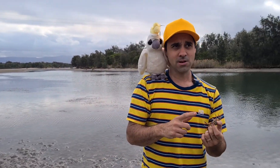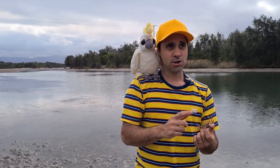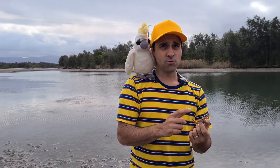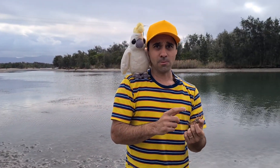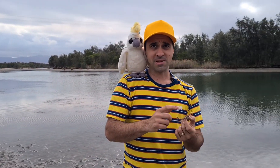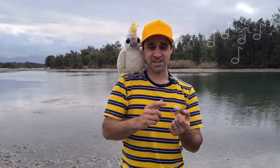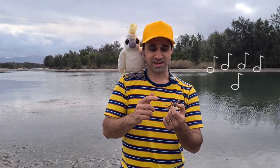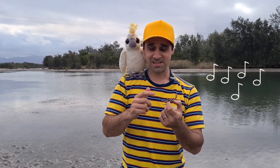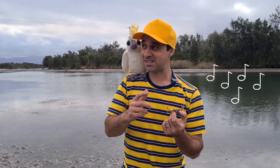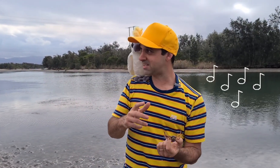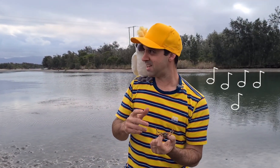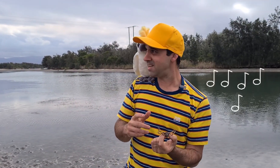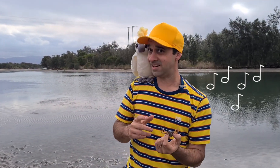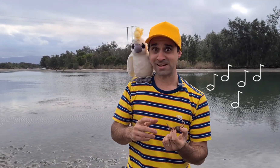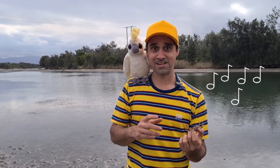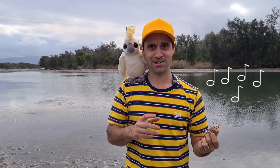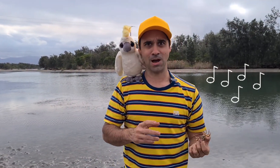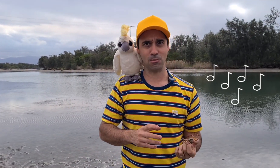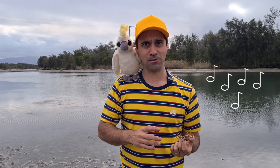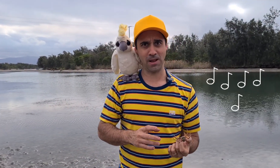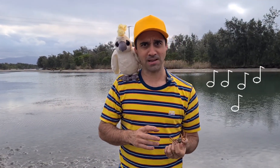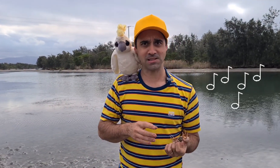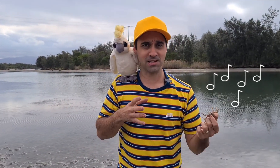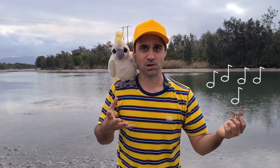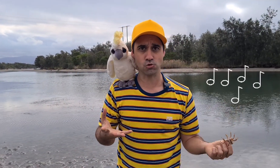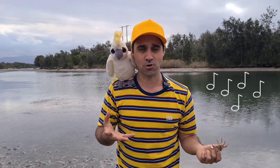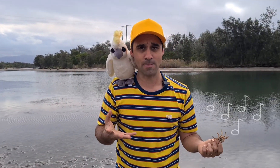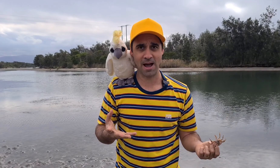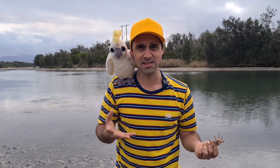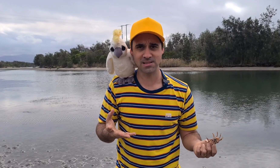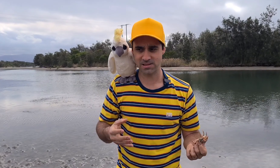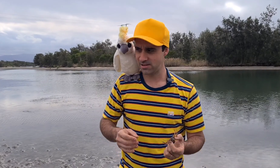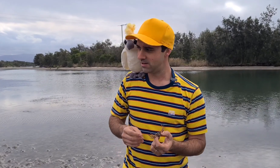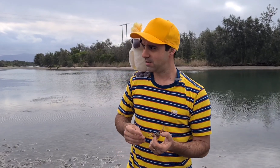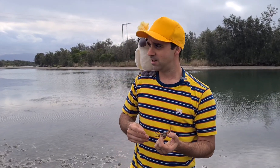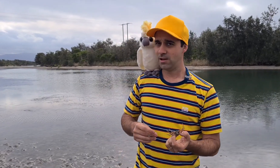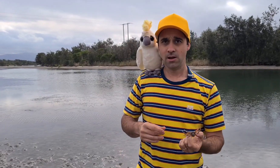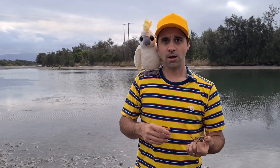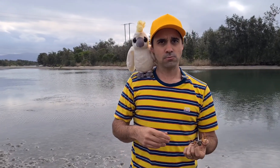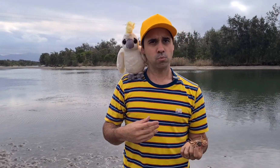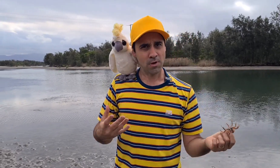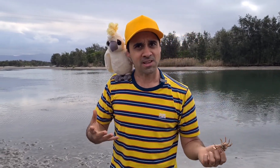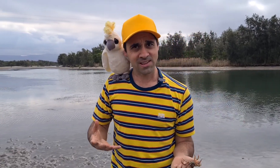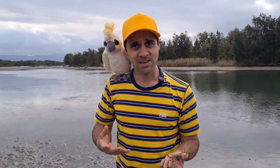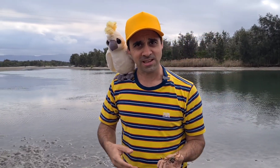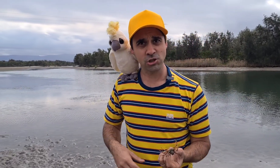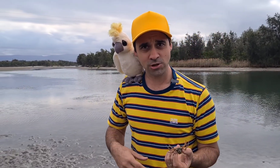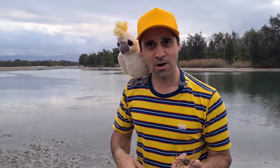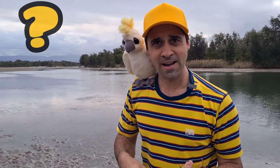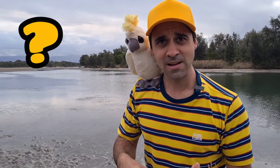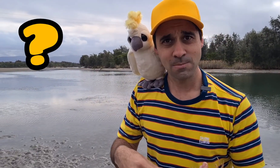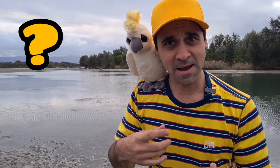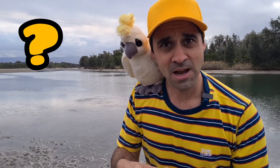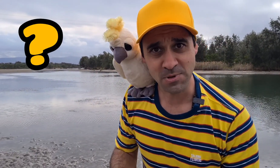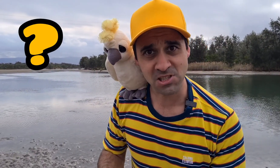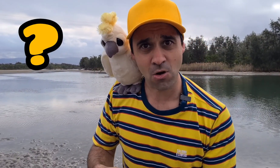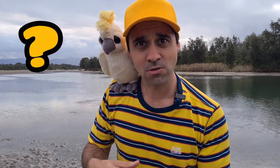You want me to sing the number of legs a soldier crab has. But what do you think, kids? Should I make up a song